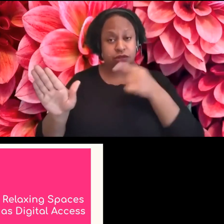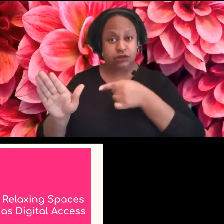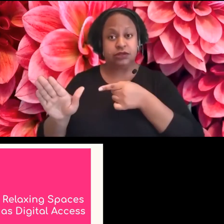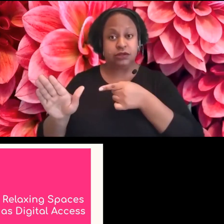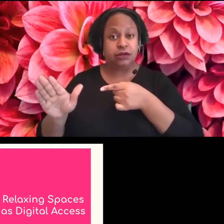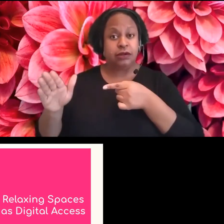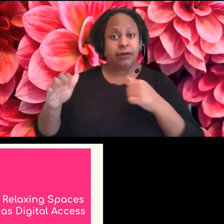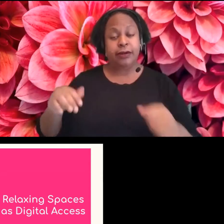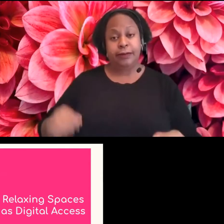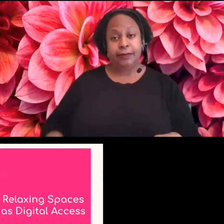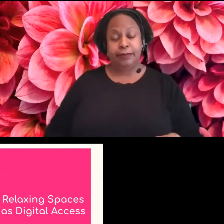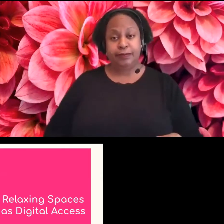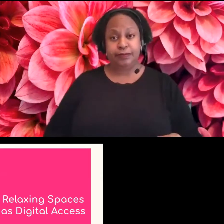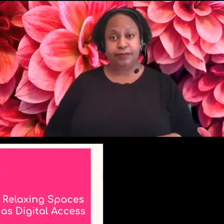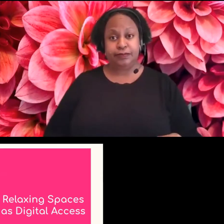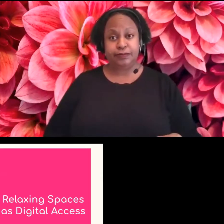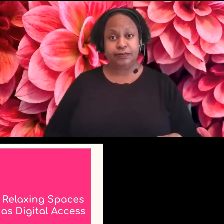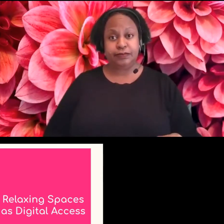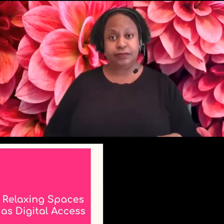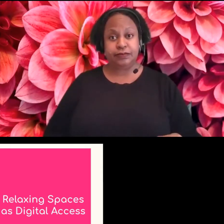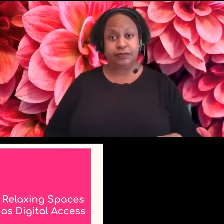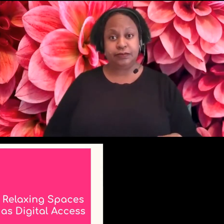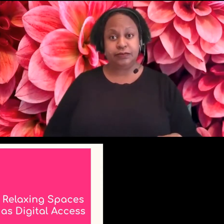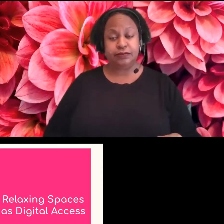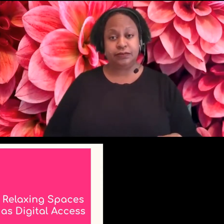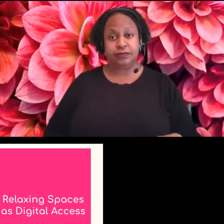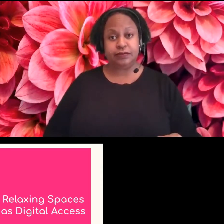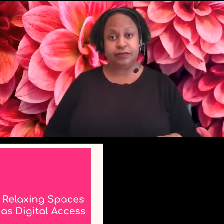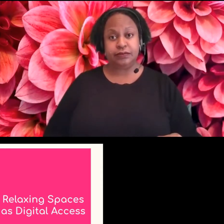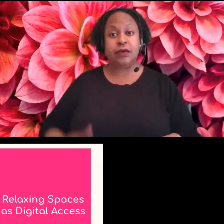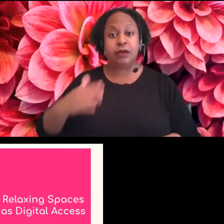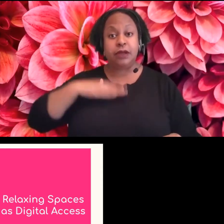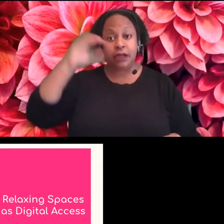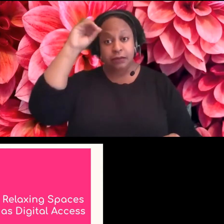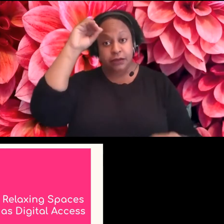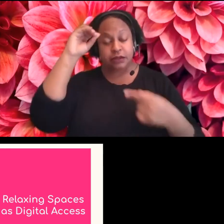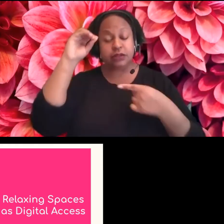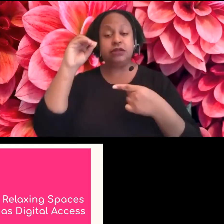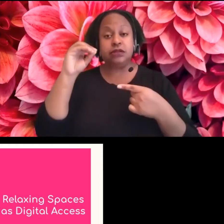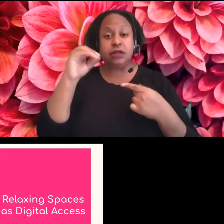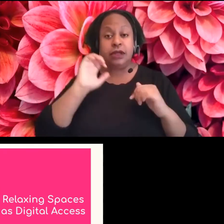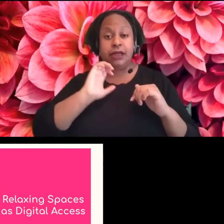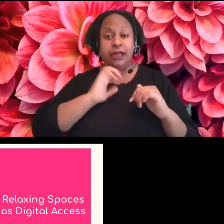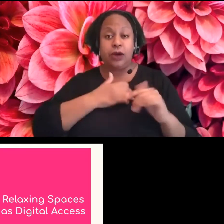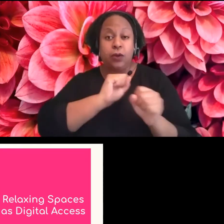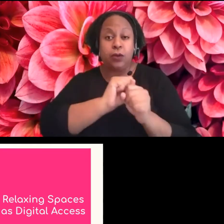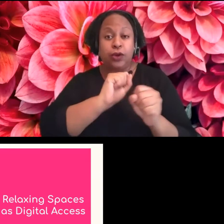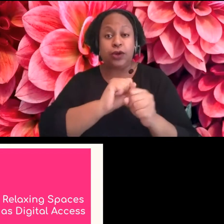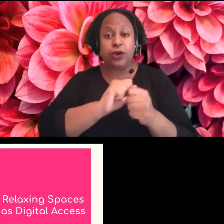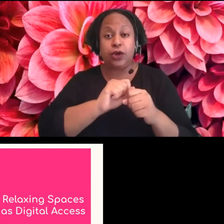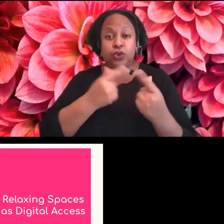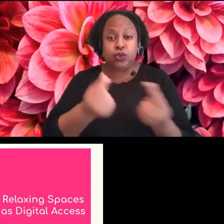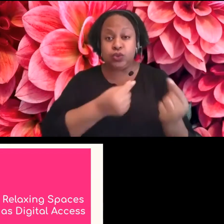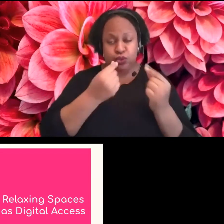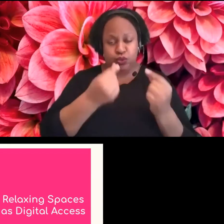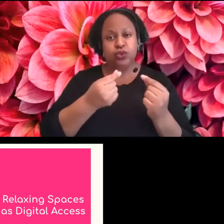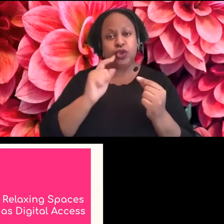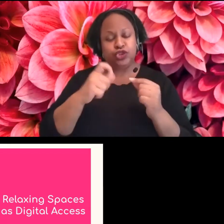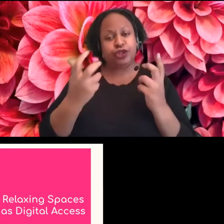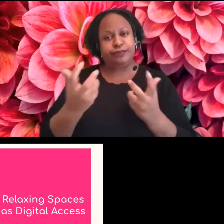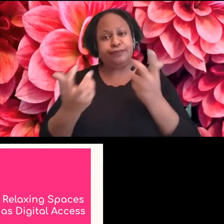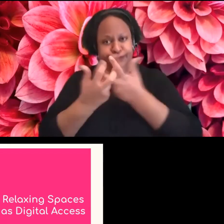my opinion, the practices that we associate with it should, um, you know, a good example of that was Peter